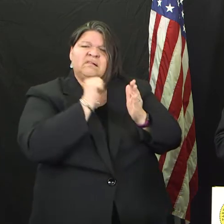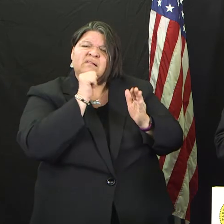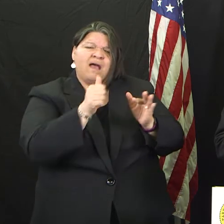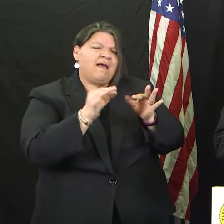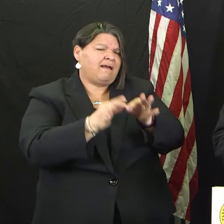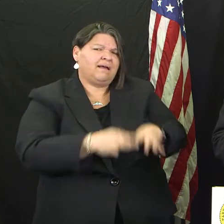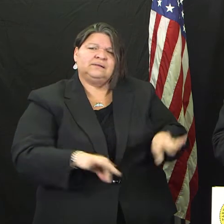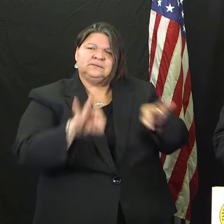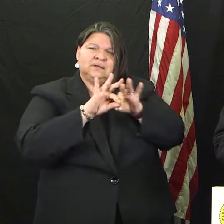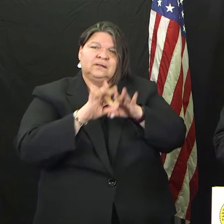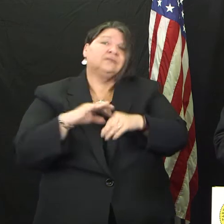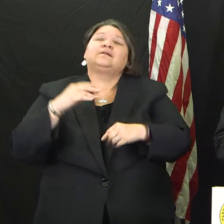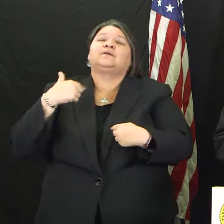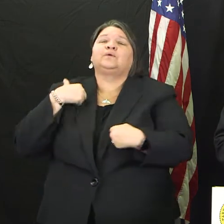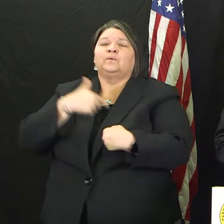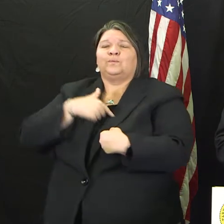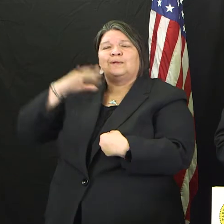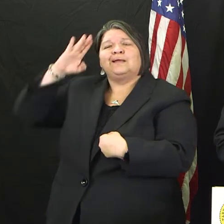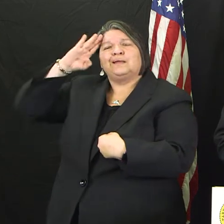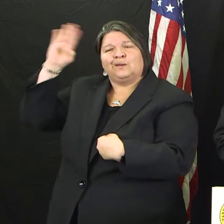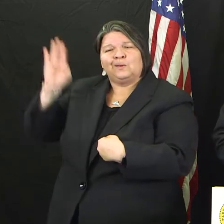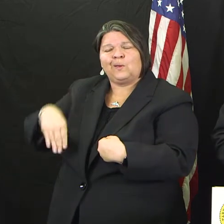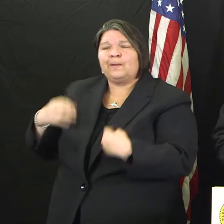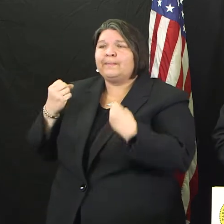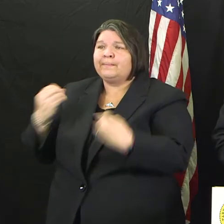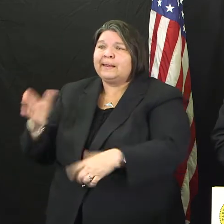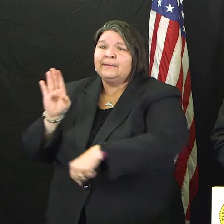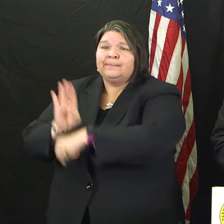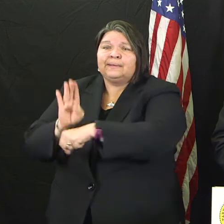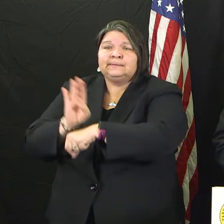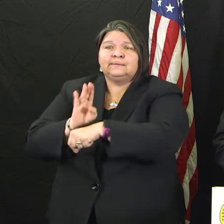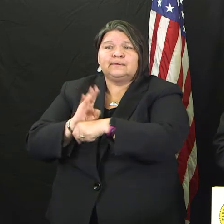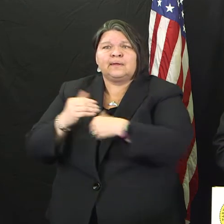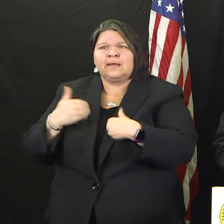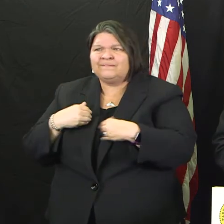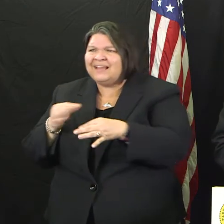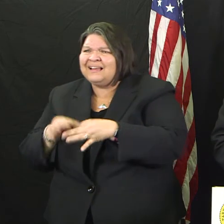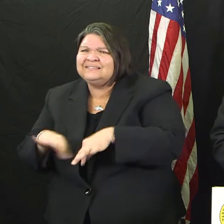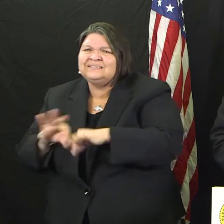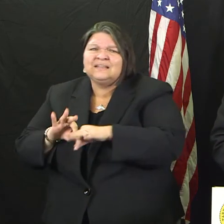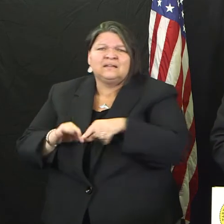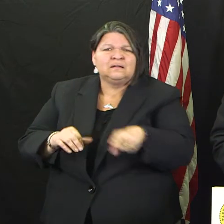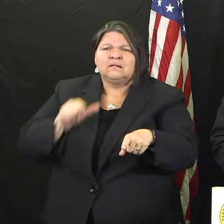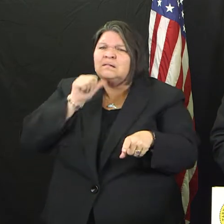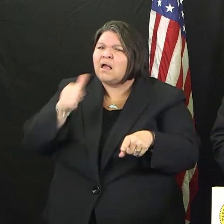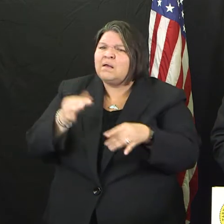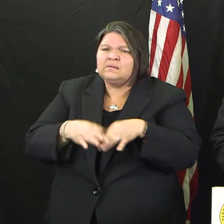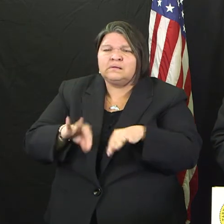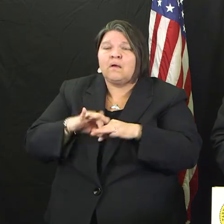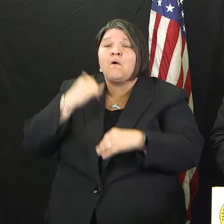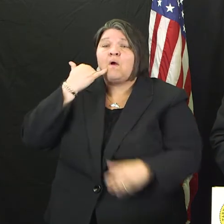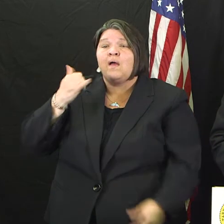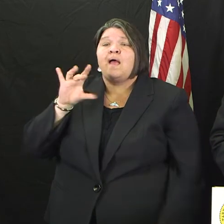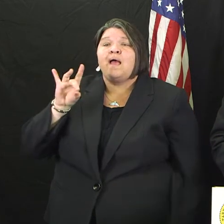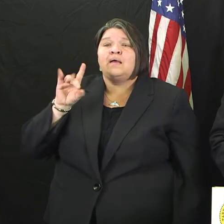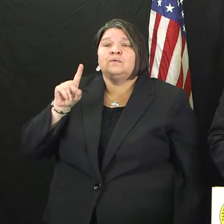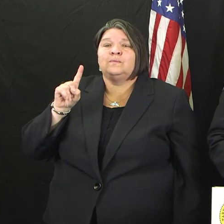encouraging you to take advantage of our helpline. And that number is 817-392